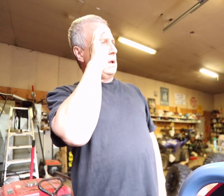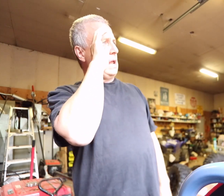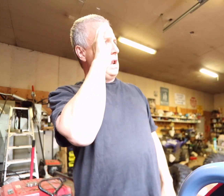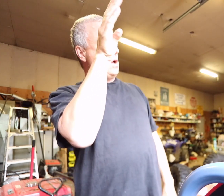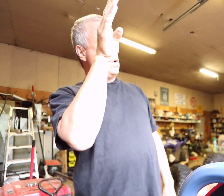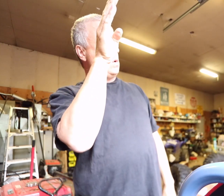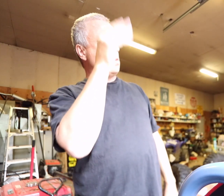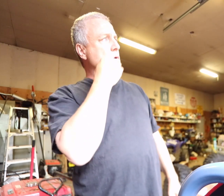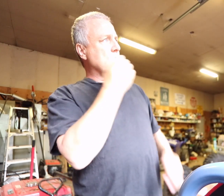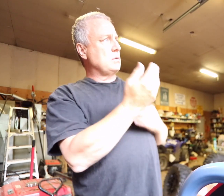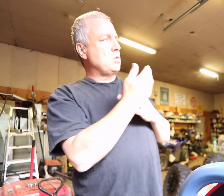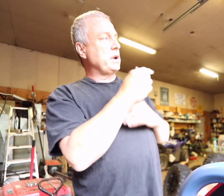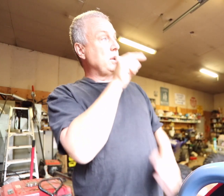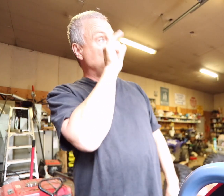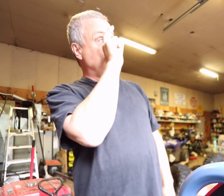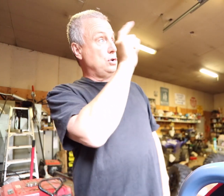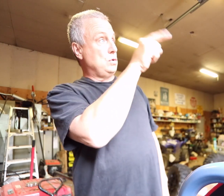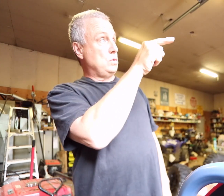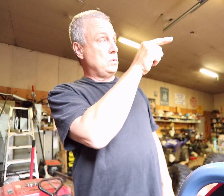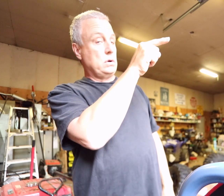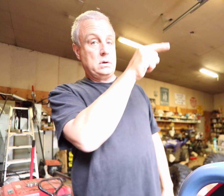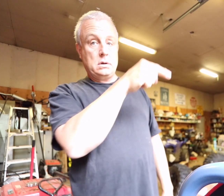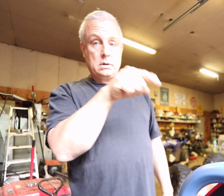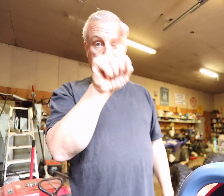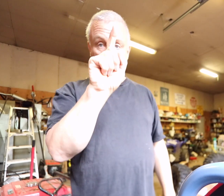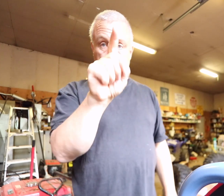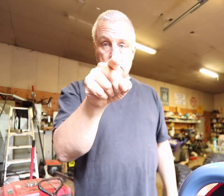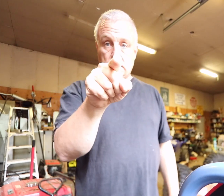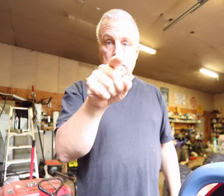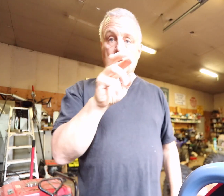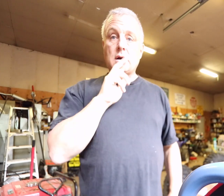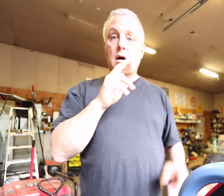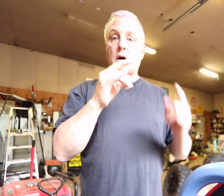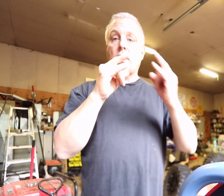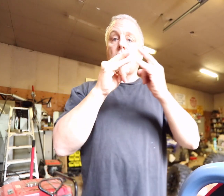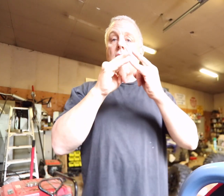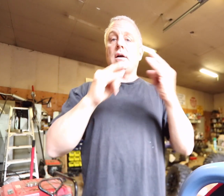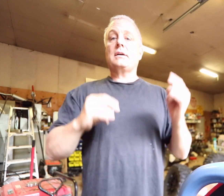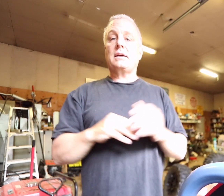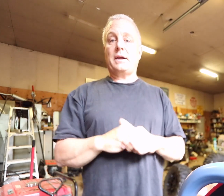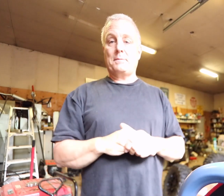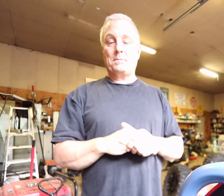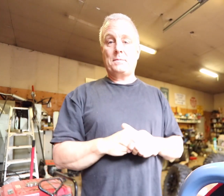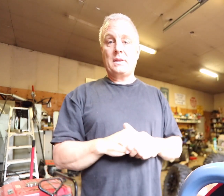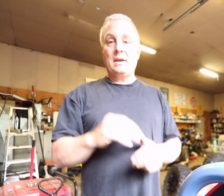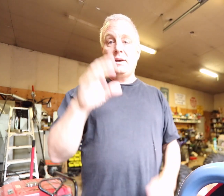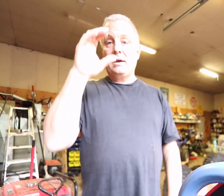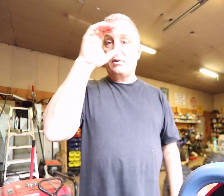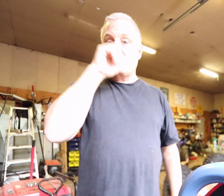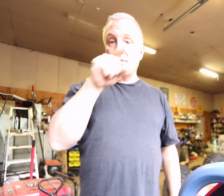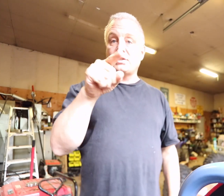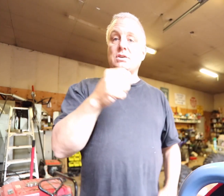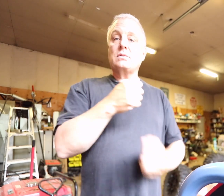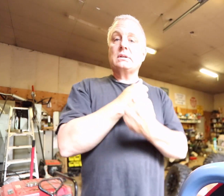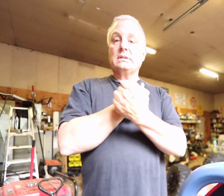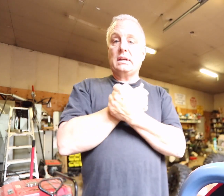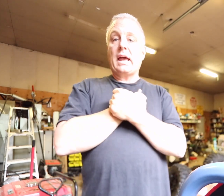Hello. Good morning. You are camp. We miss you and